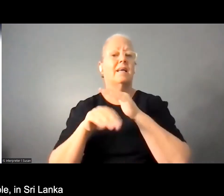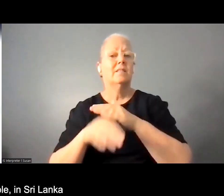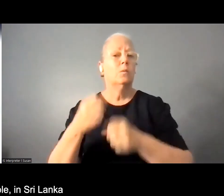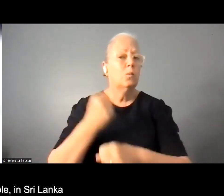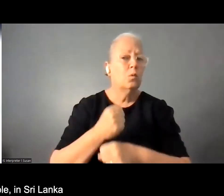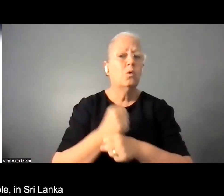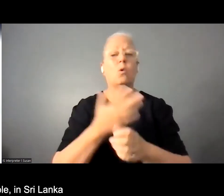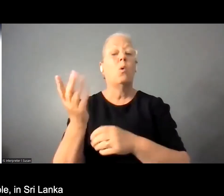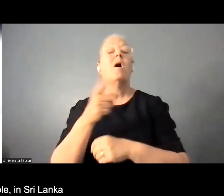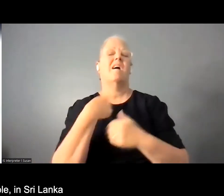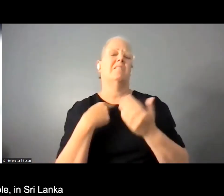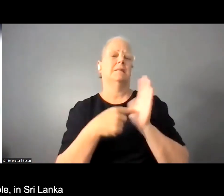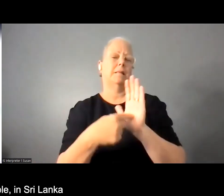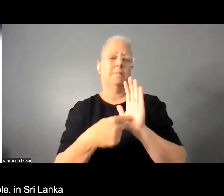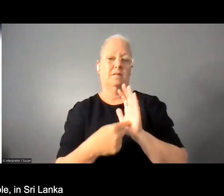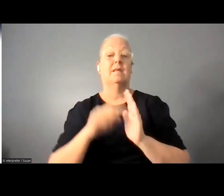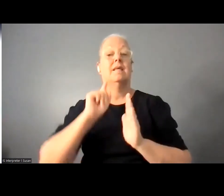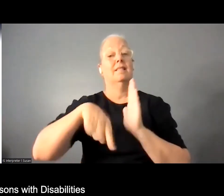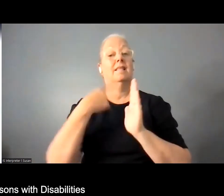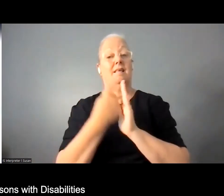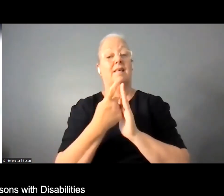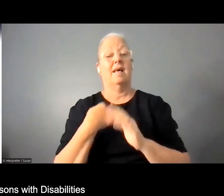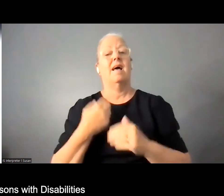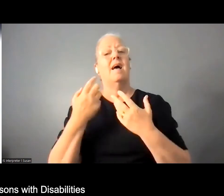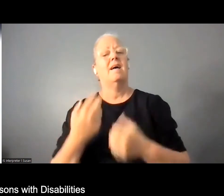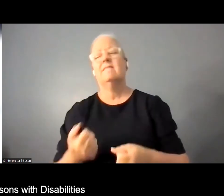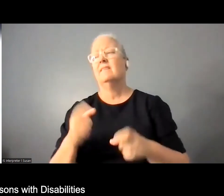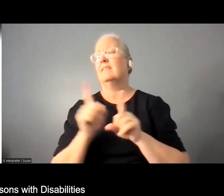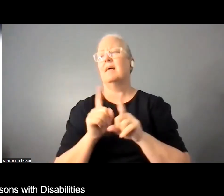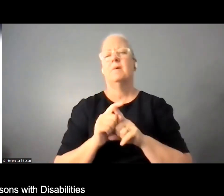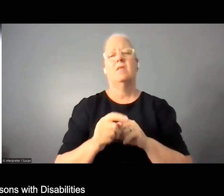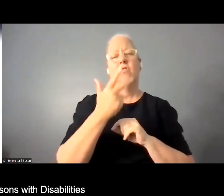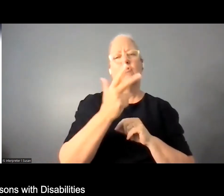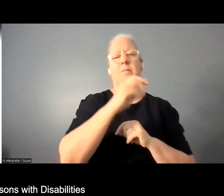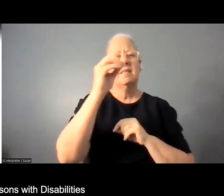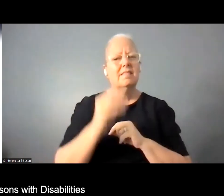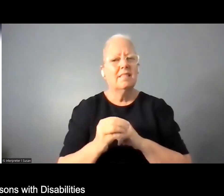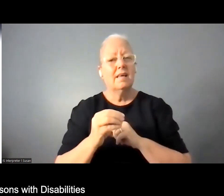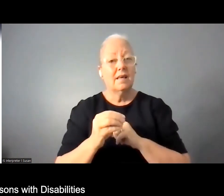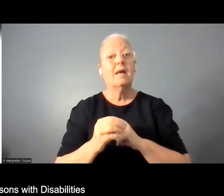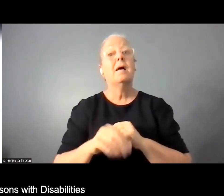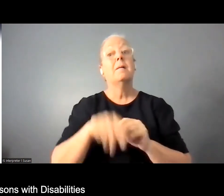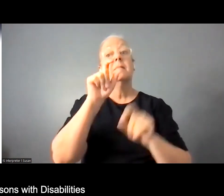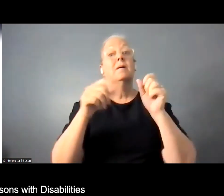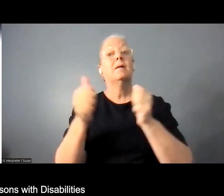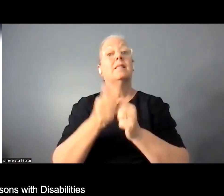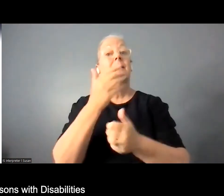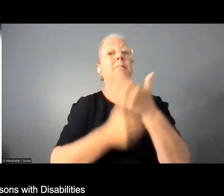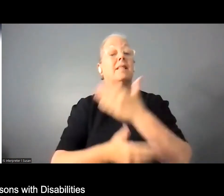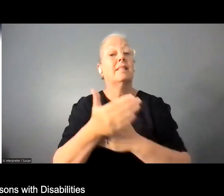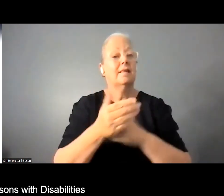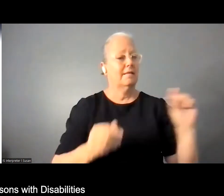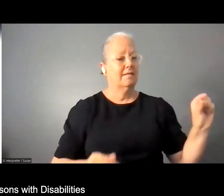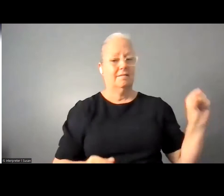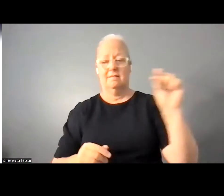sri lanka we have a public sector allowance right of a three percent quota for persons with disabilities to obtain